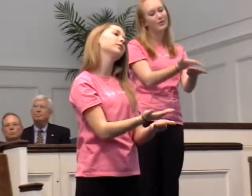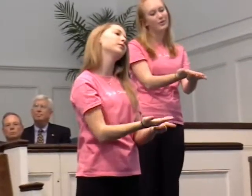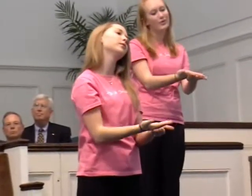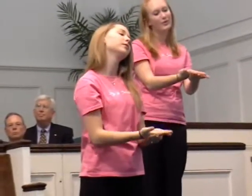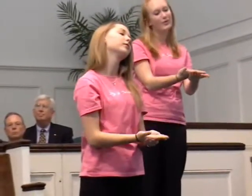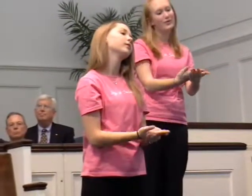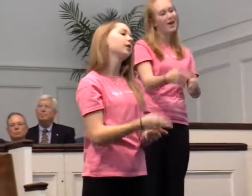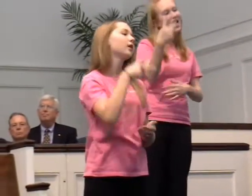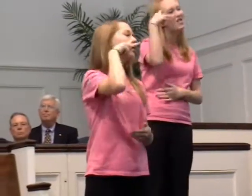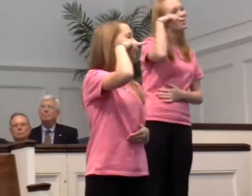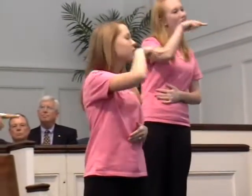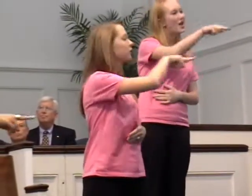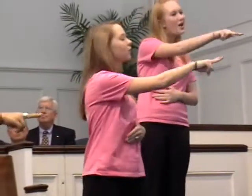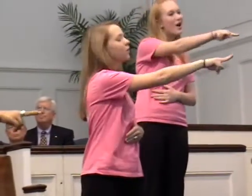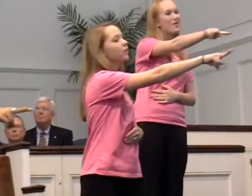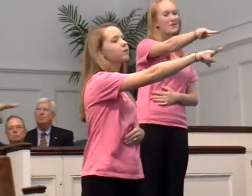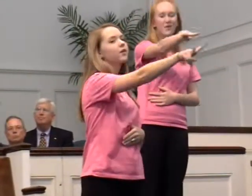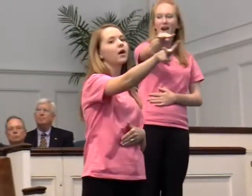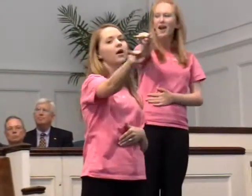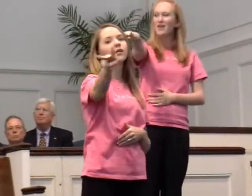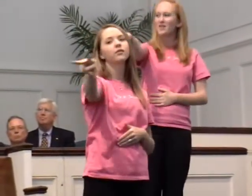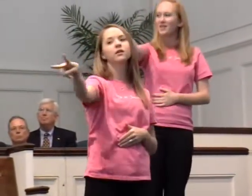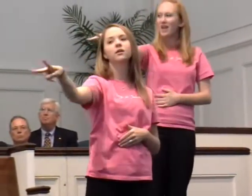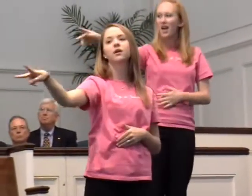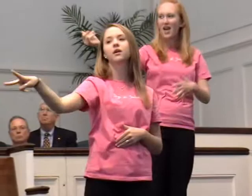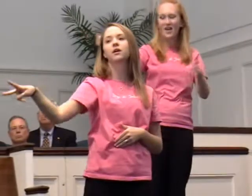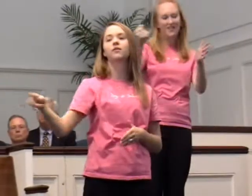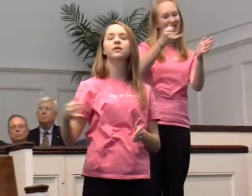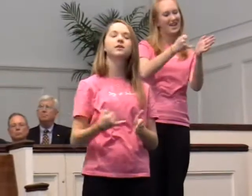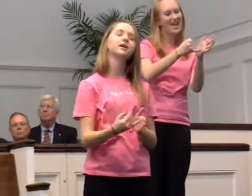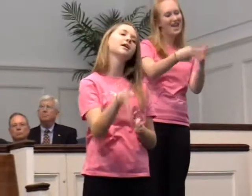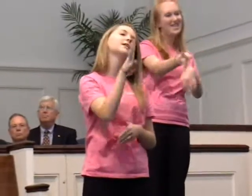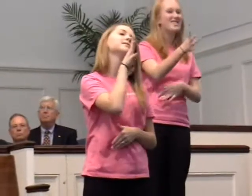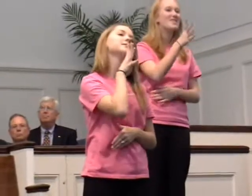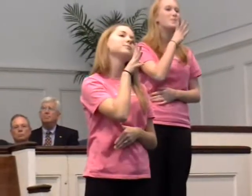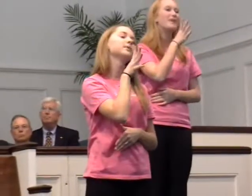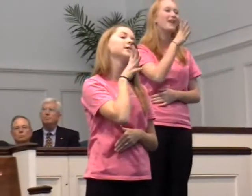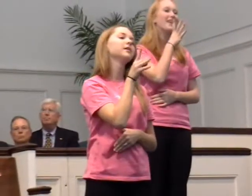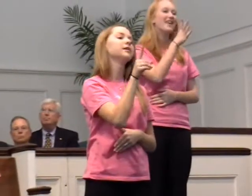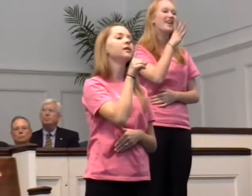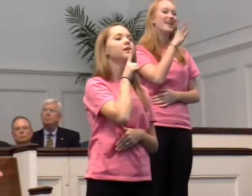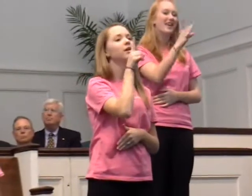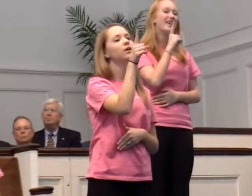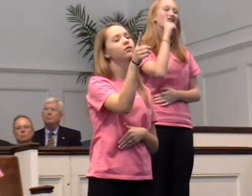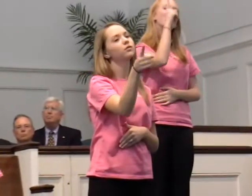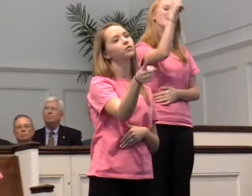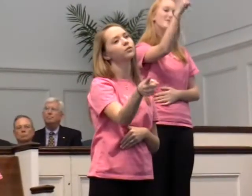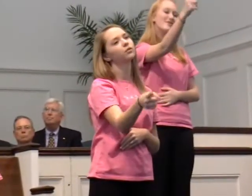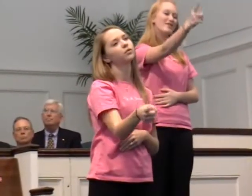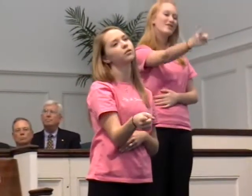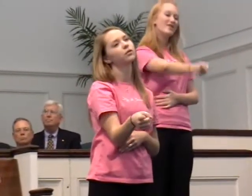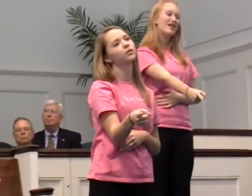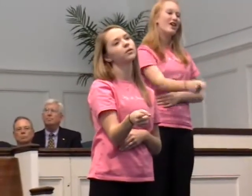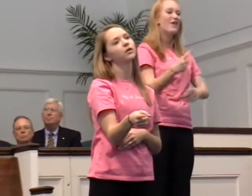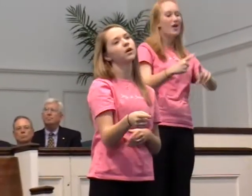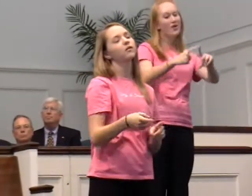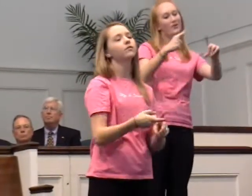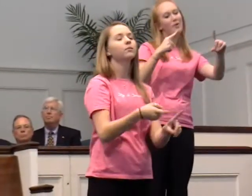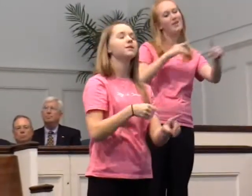proof That all around the evidence is speaking the truth